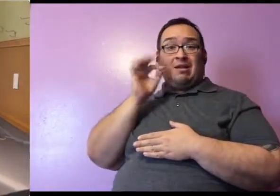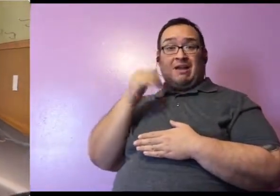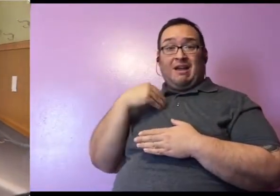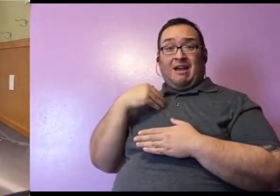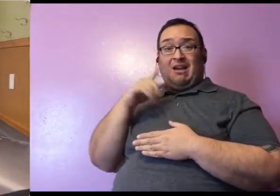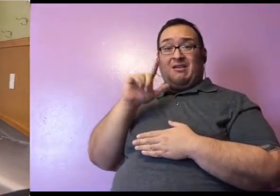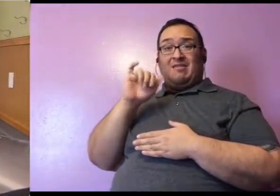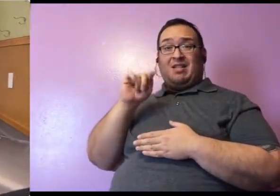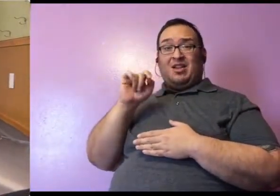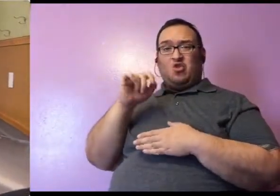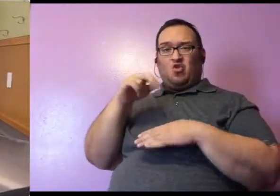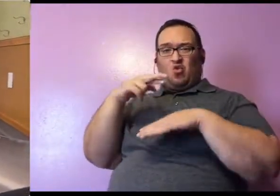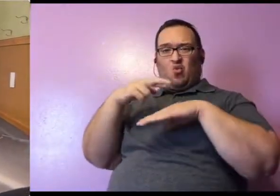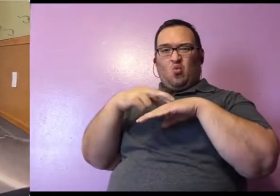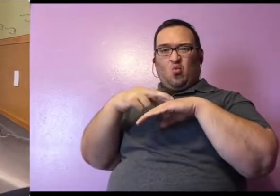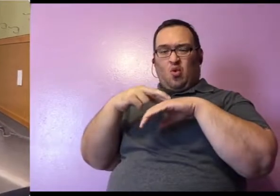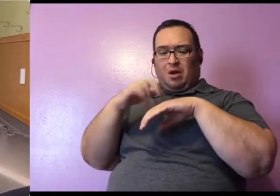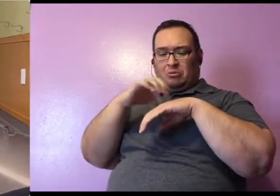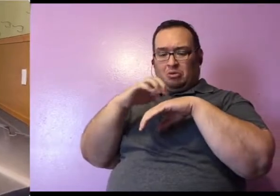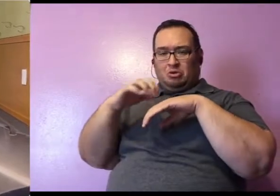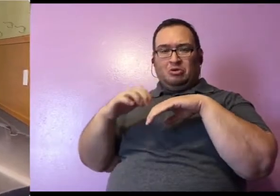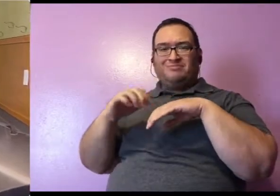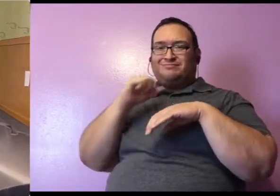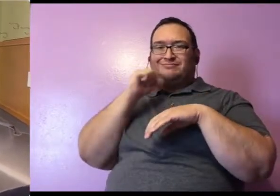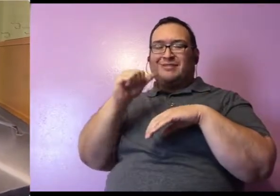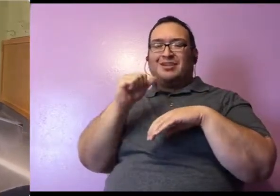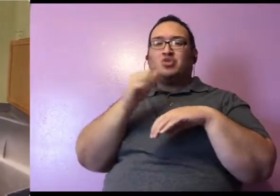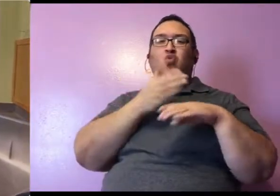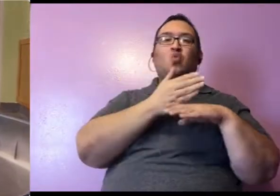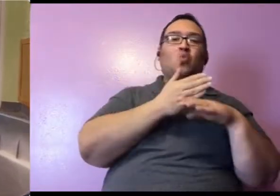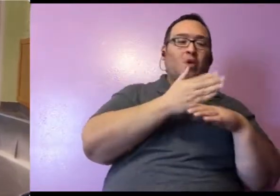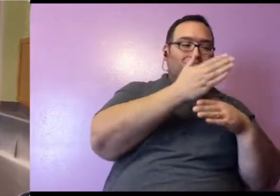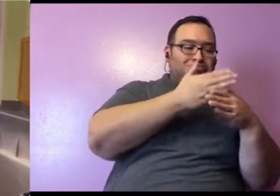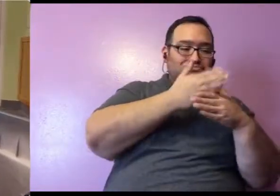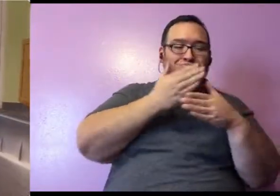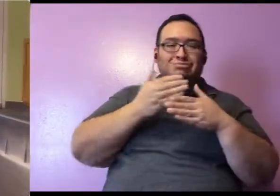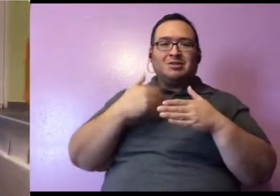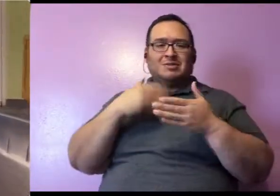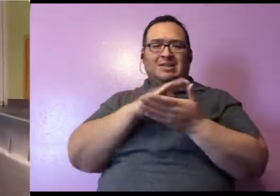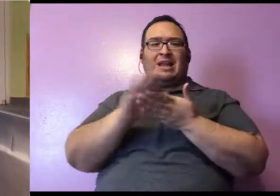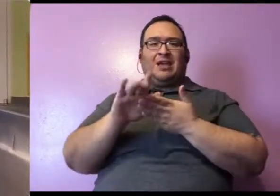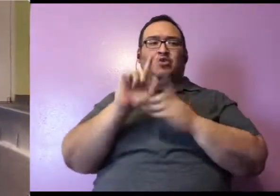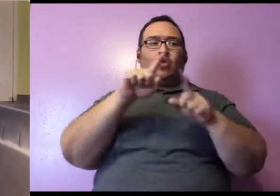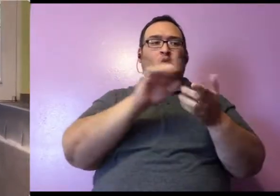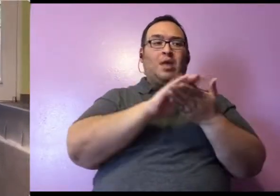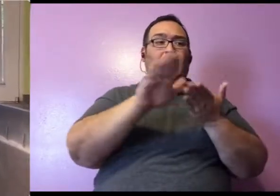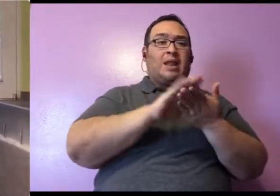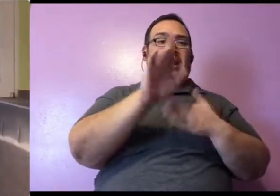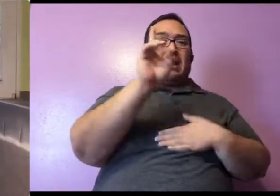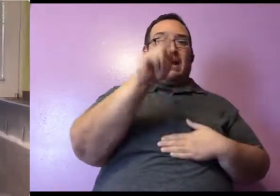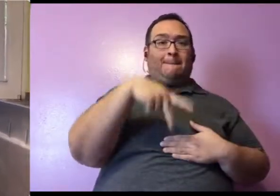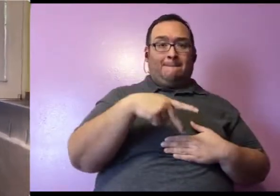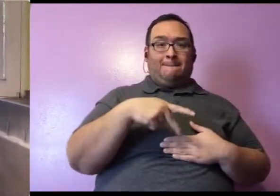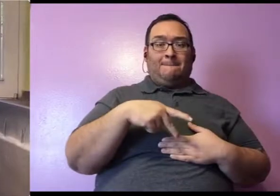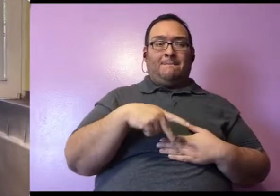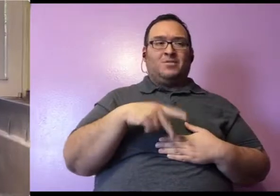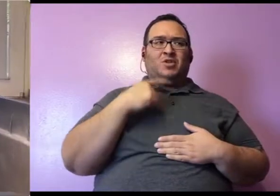cats. But Lucille goes in wood shavings. And it's really nice. It makes it really easy to clean up after her. So they are pretty clean